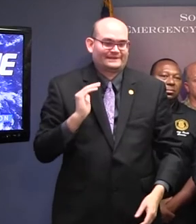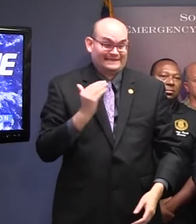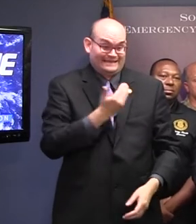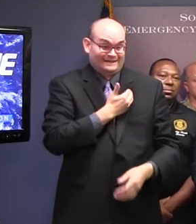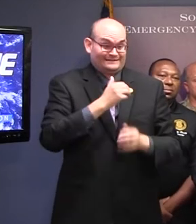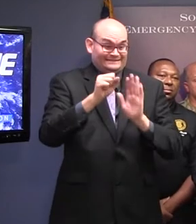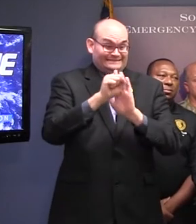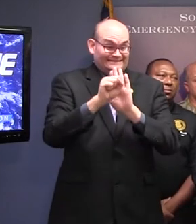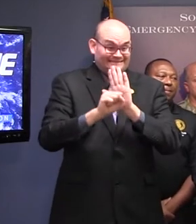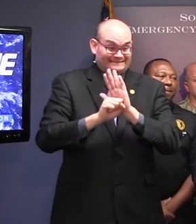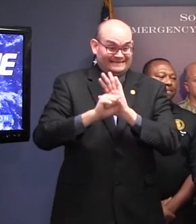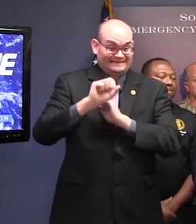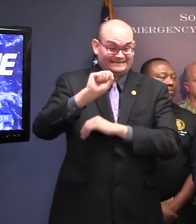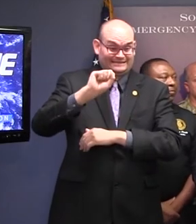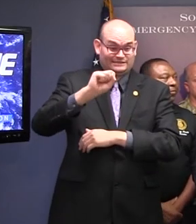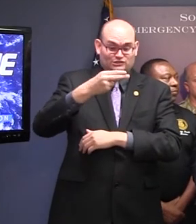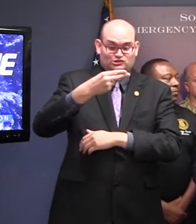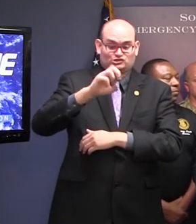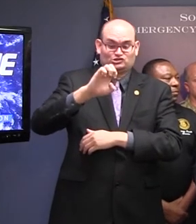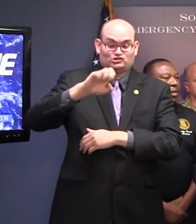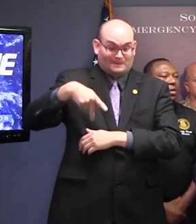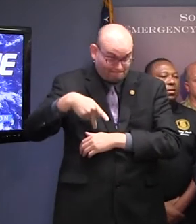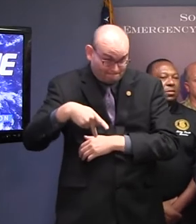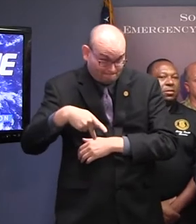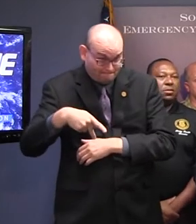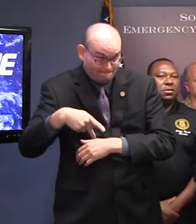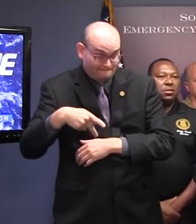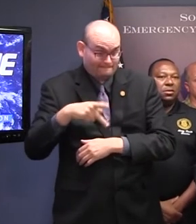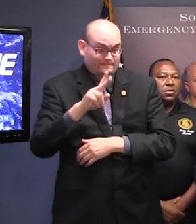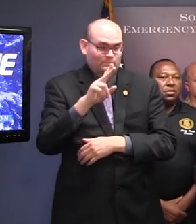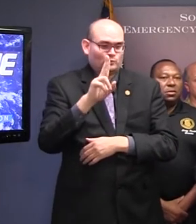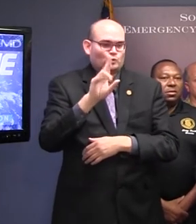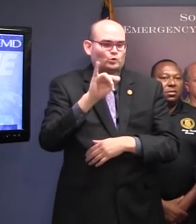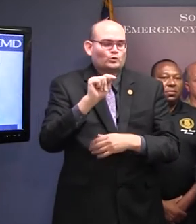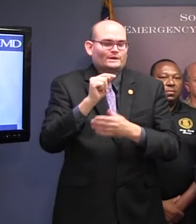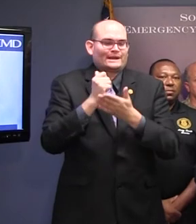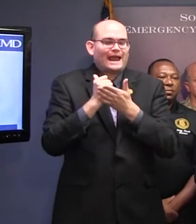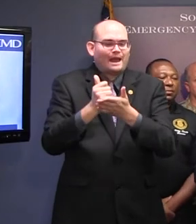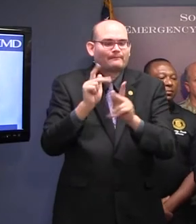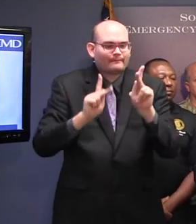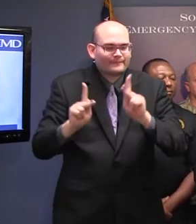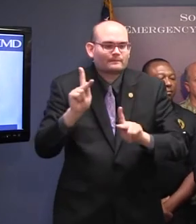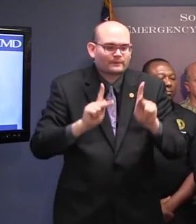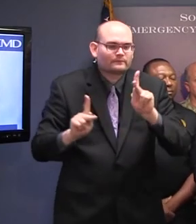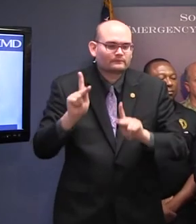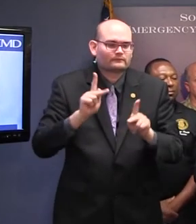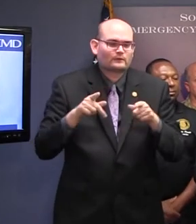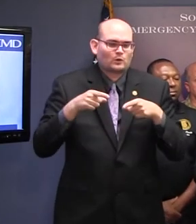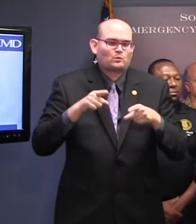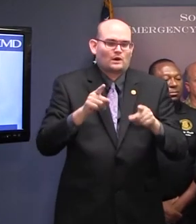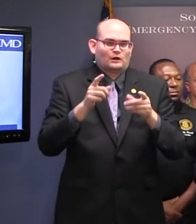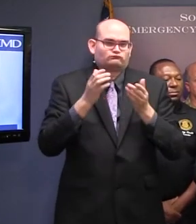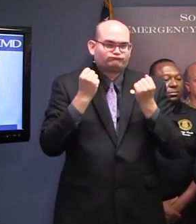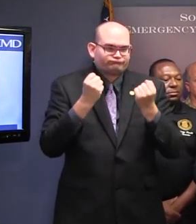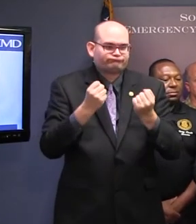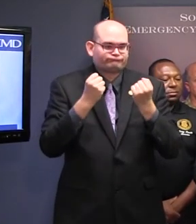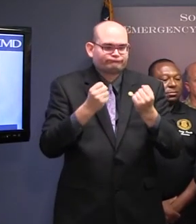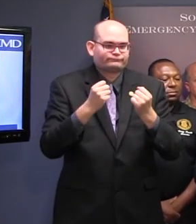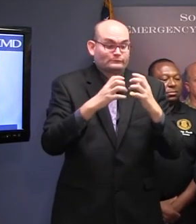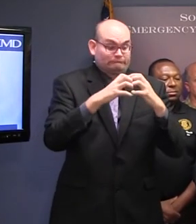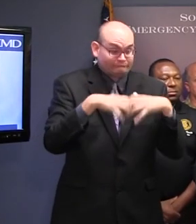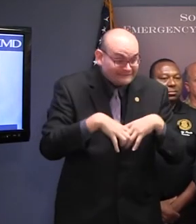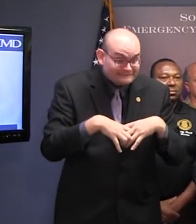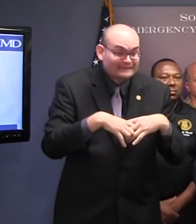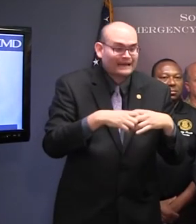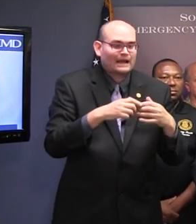ship units, to assist motorists as we go along throughout the event in case there's a breakdown or any